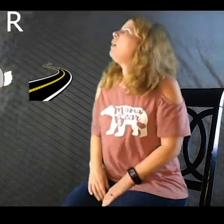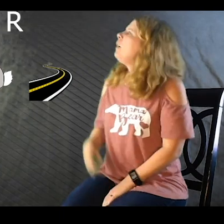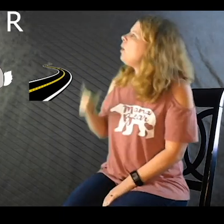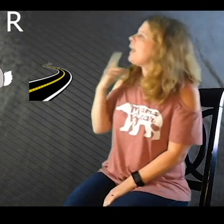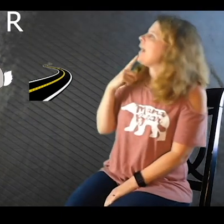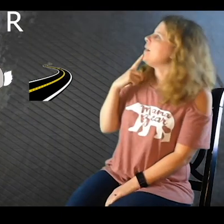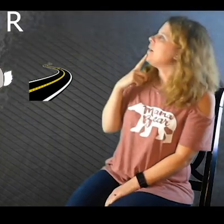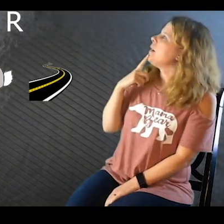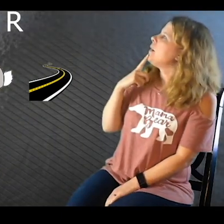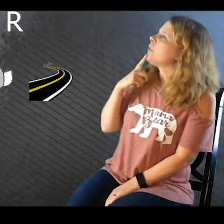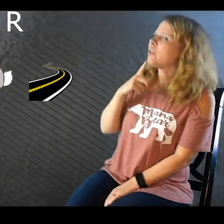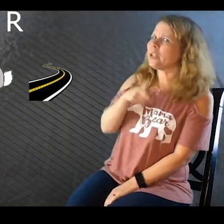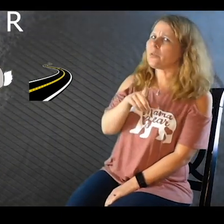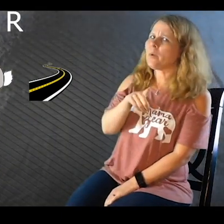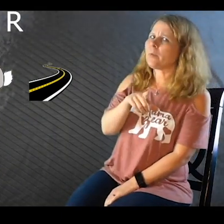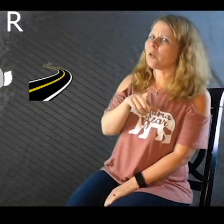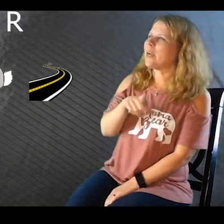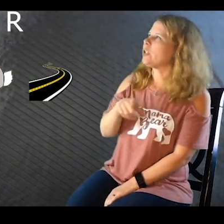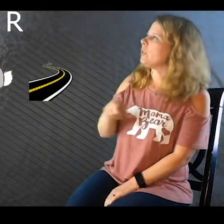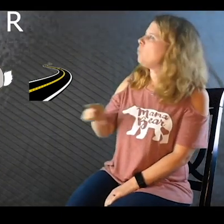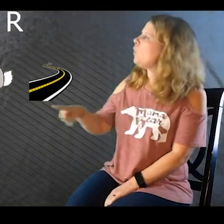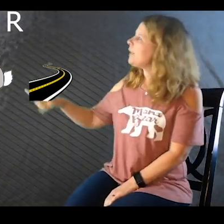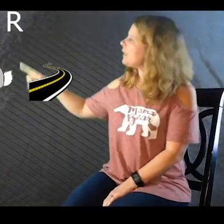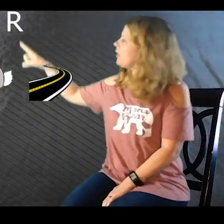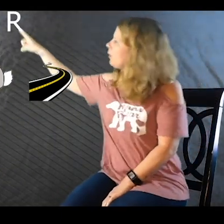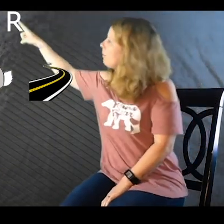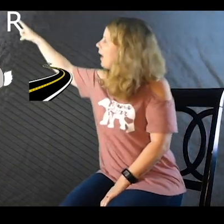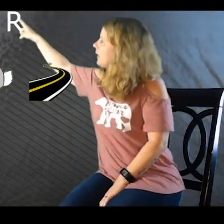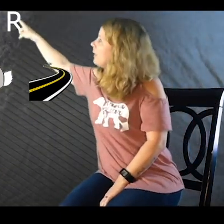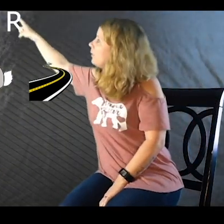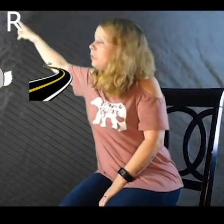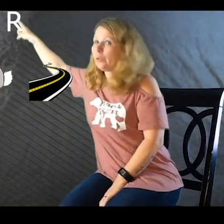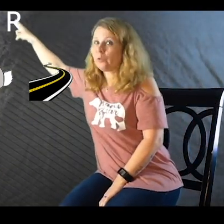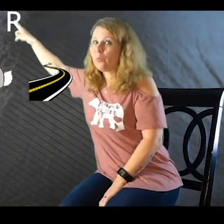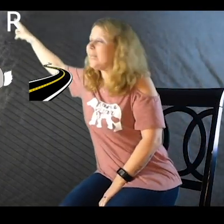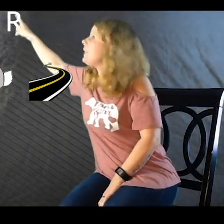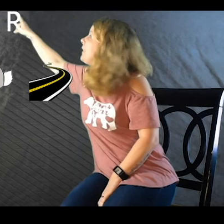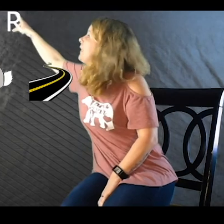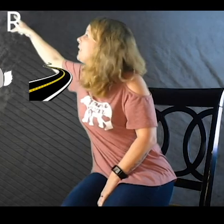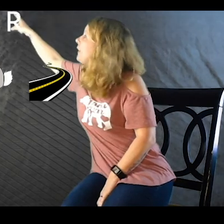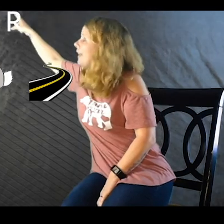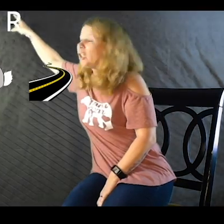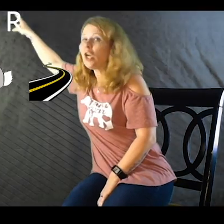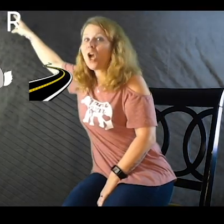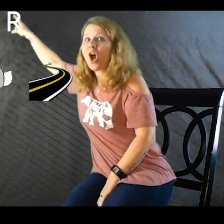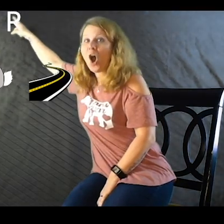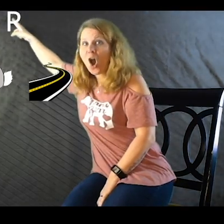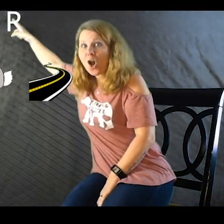Okay, so just one more question. What does your body do when it sees the letter R?